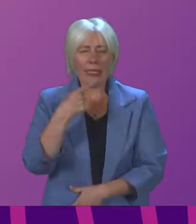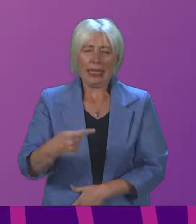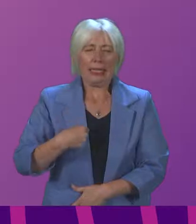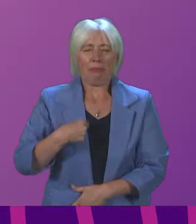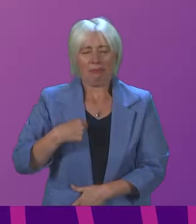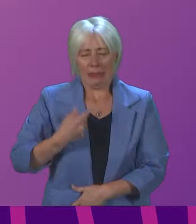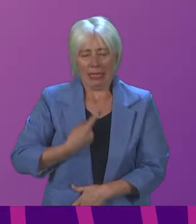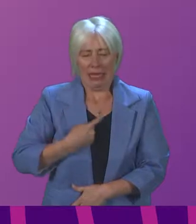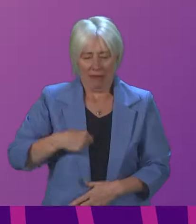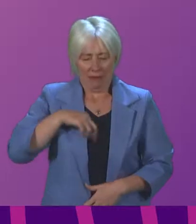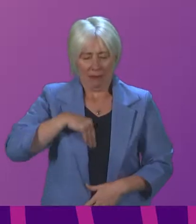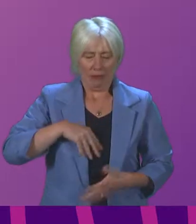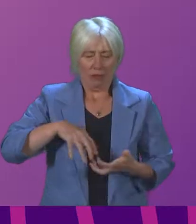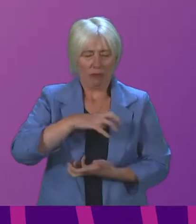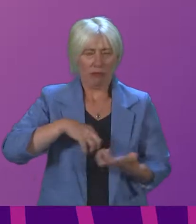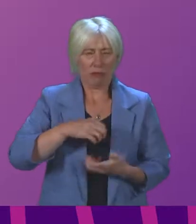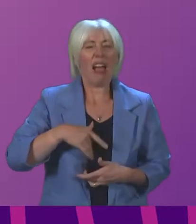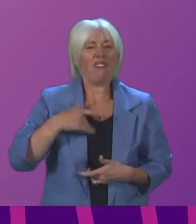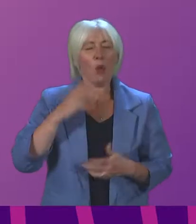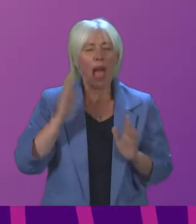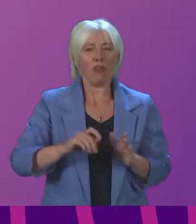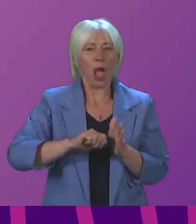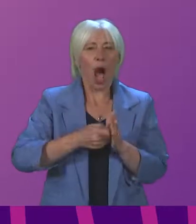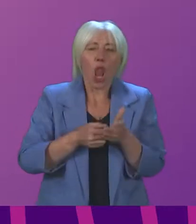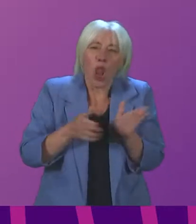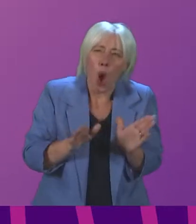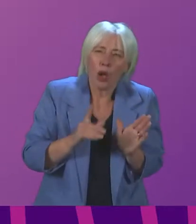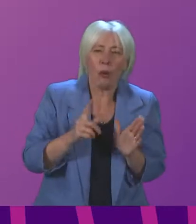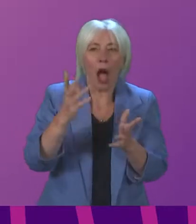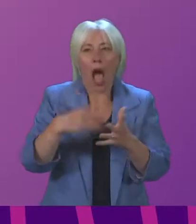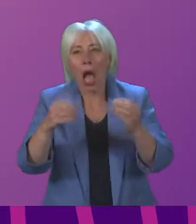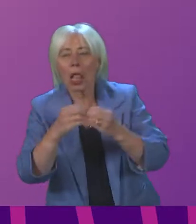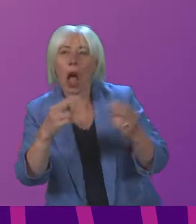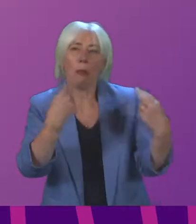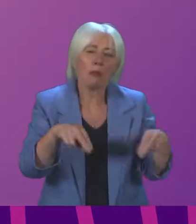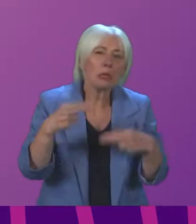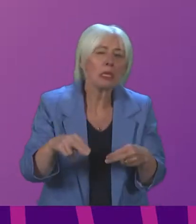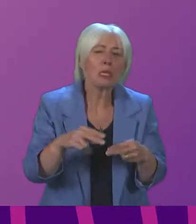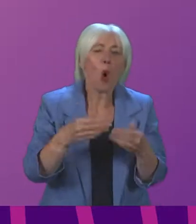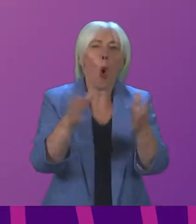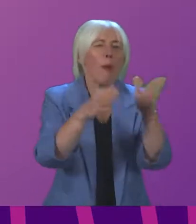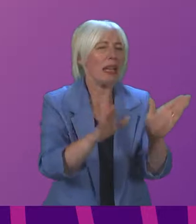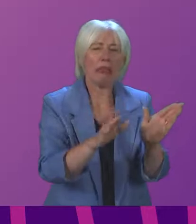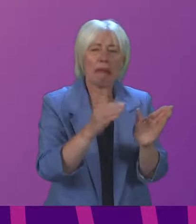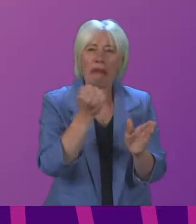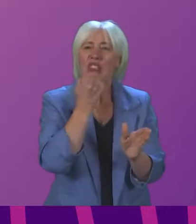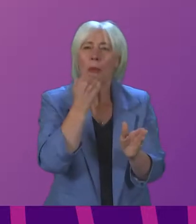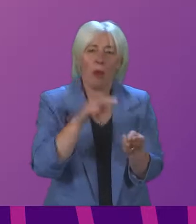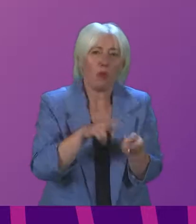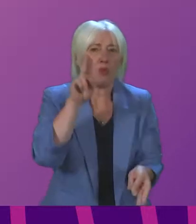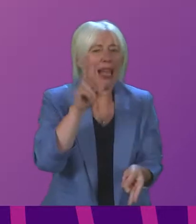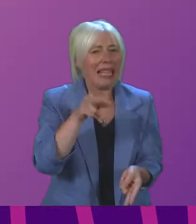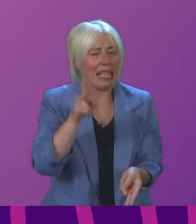I agree we need to be unlocked, but I don't like the idea of clubs being open because cases are going up again. I'm a bit unsure.